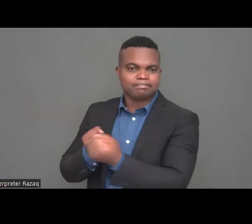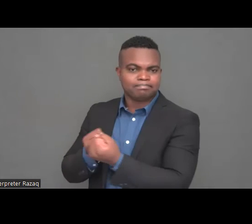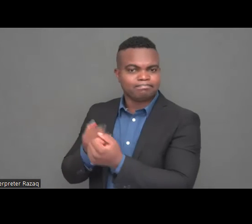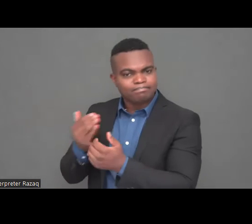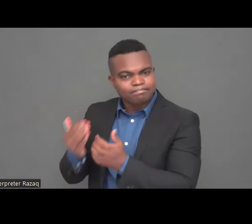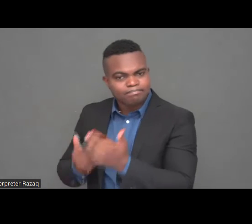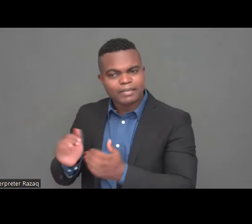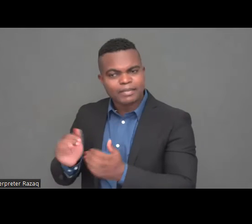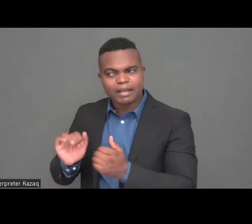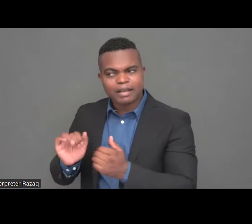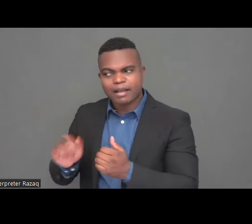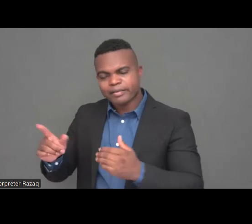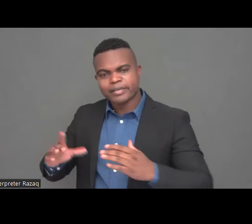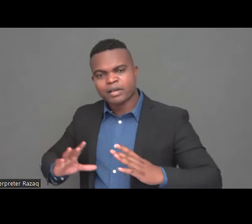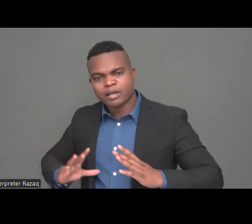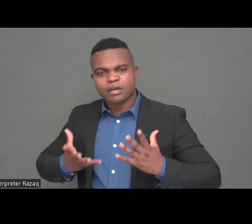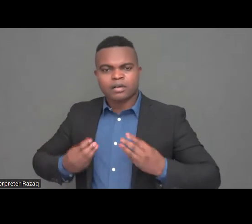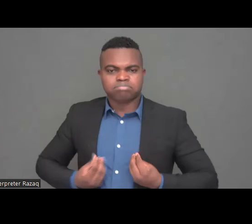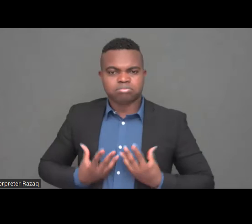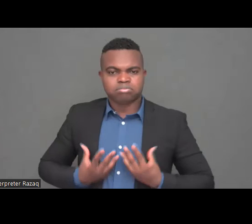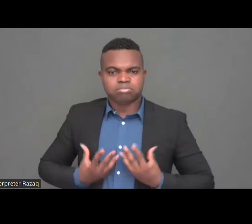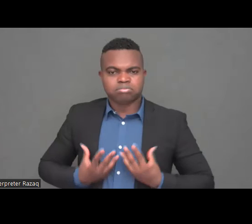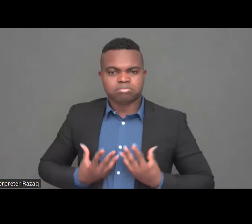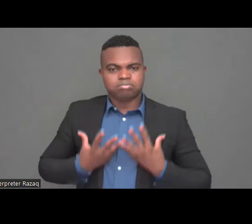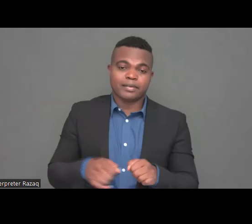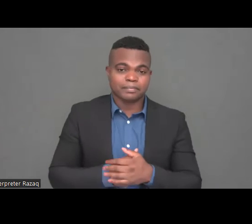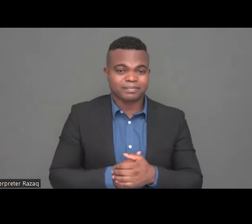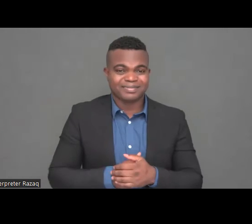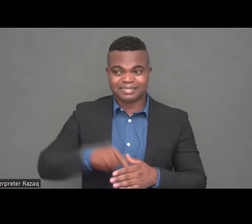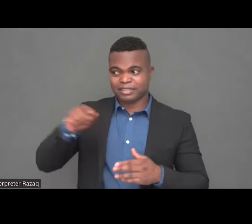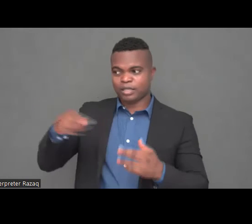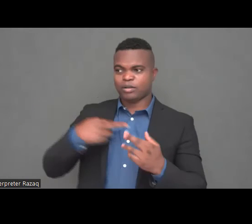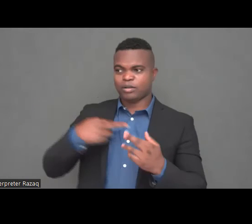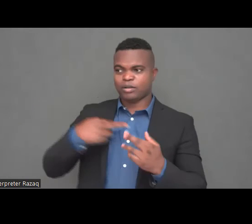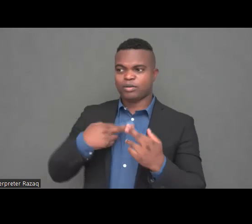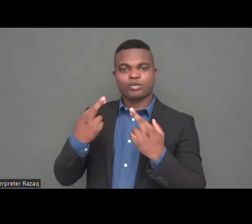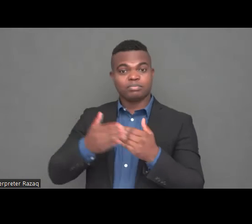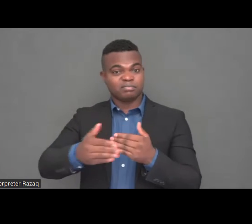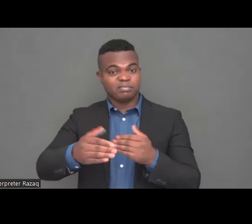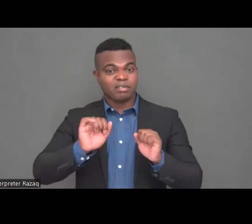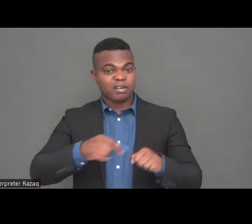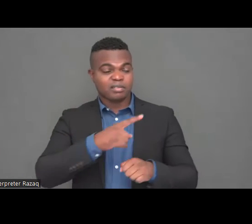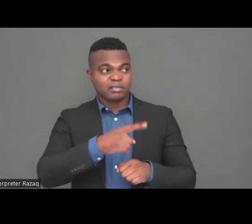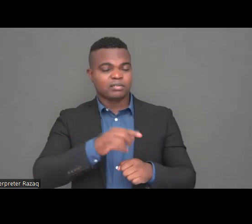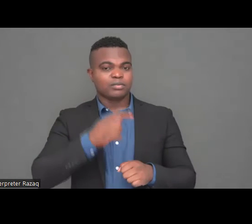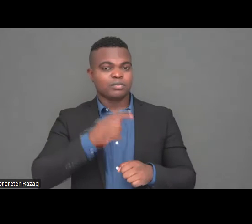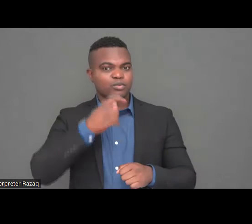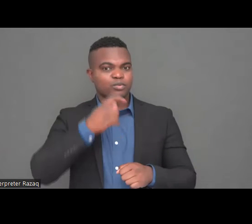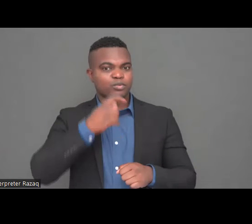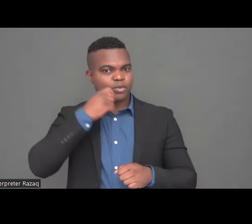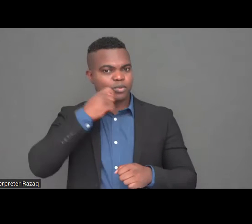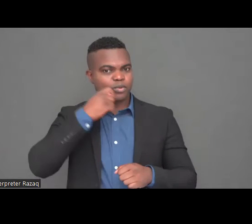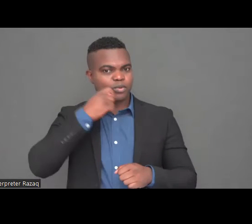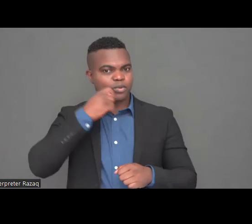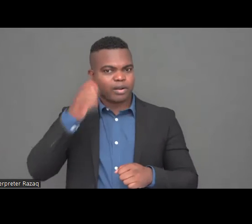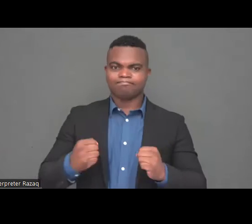it is not only the battle for Ukraine, it is the battle for civilization, it is the battle